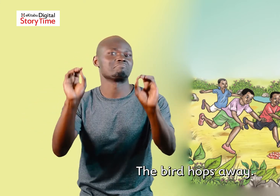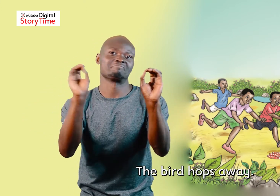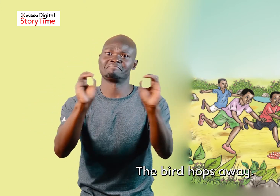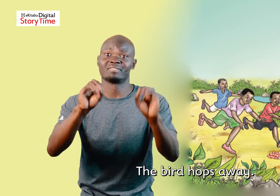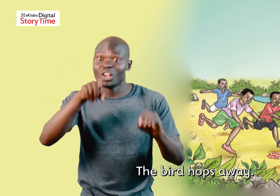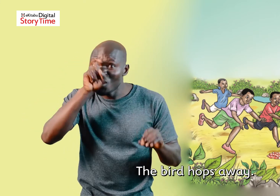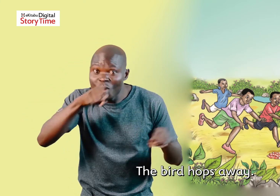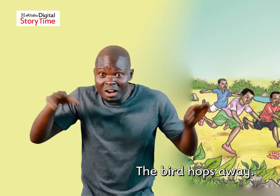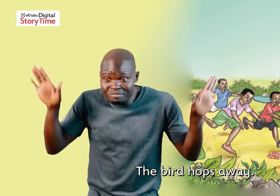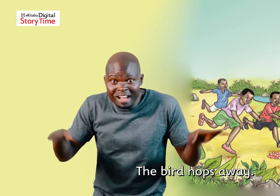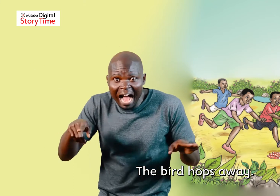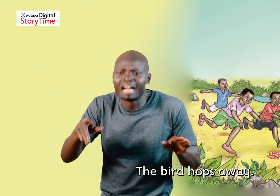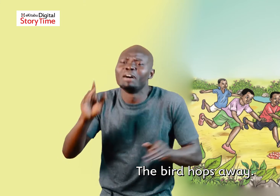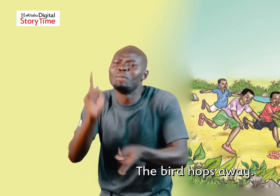The bird hops away